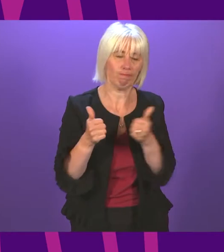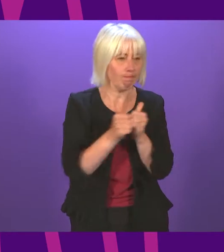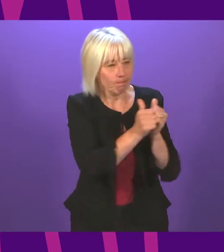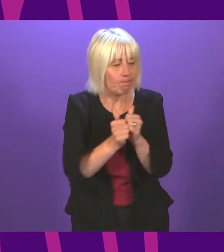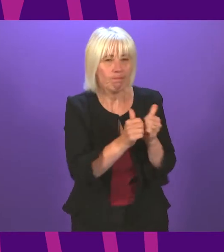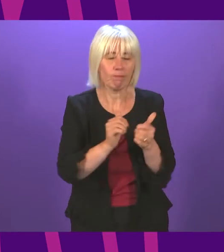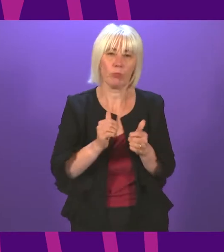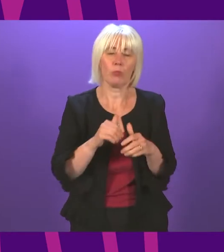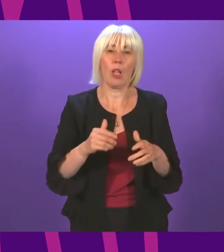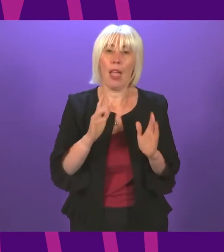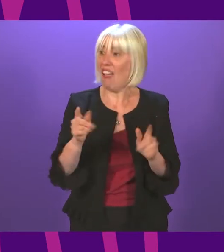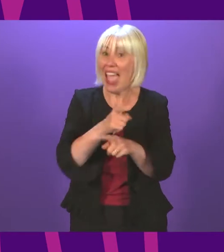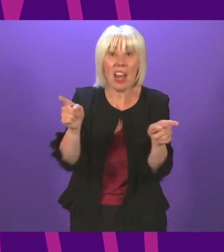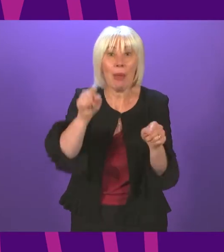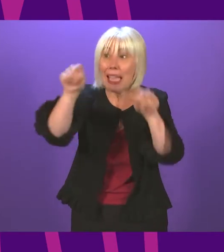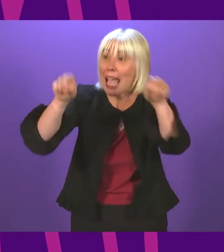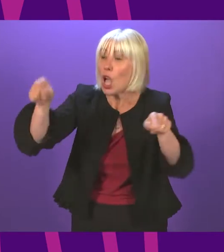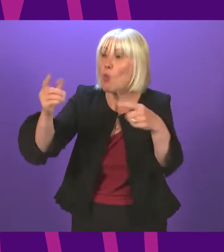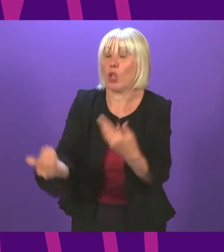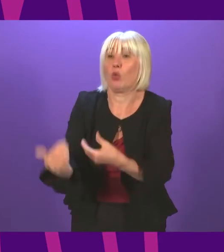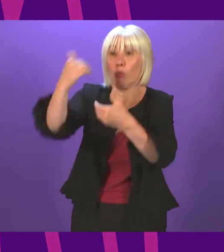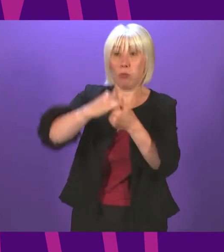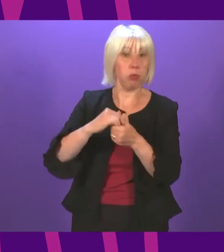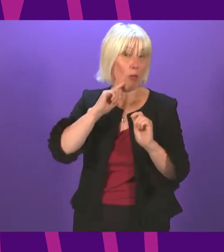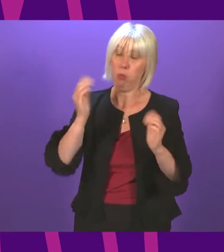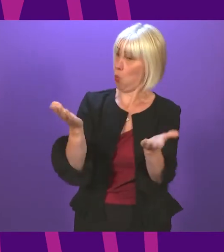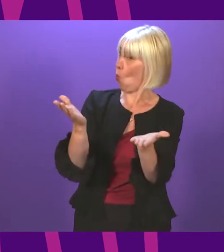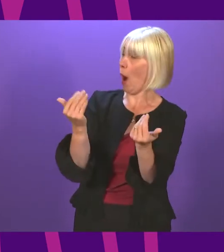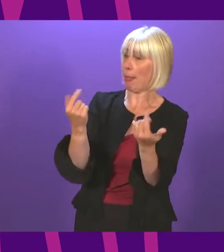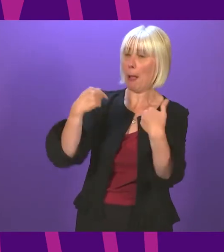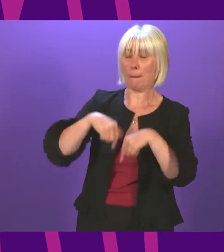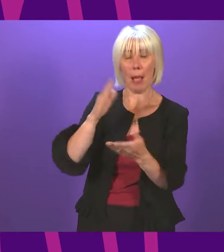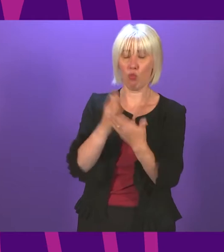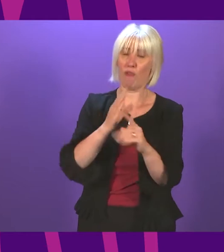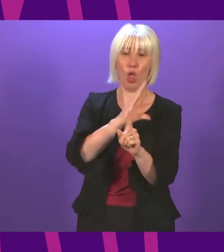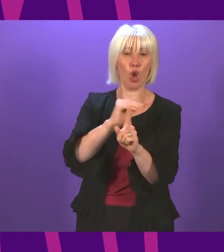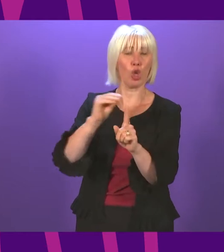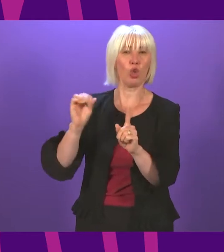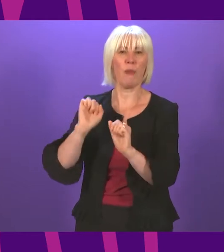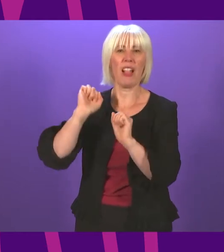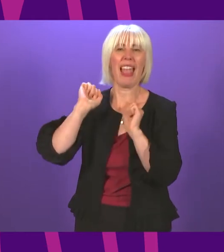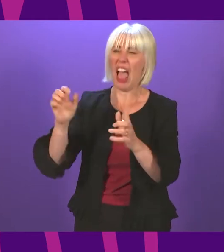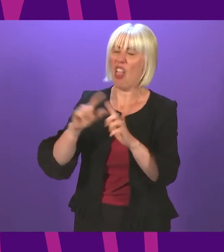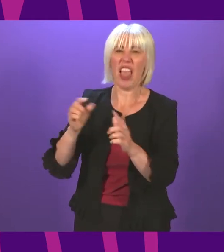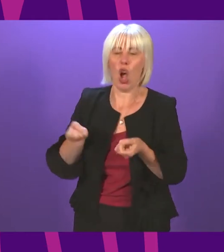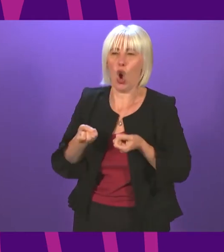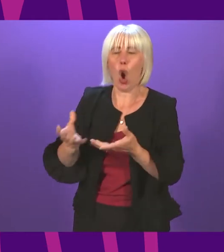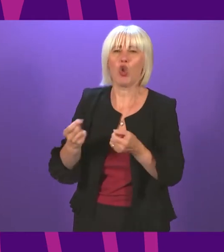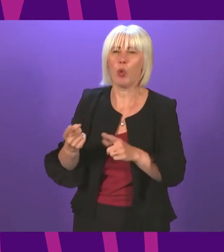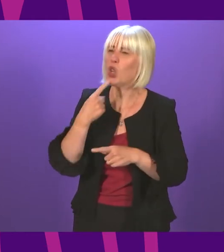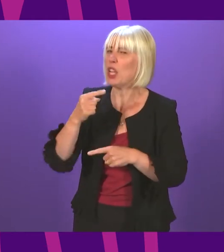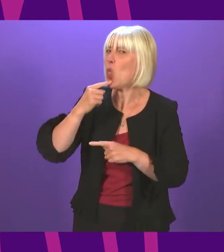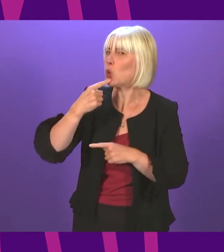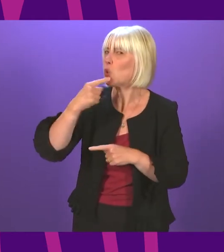in that process they will be welcome to do so but I suggest particularly for the Conservatives the tone of their contribution has got to change